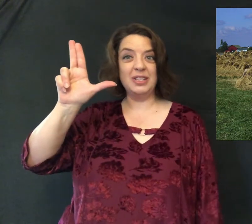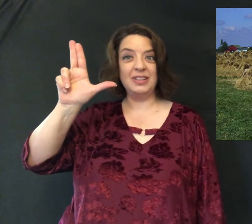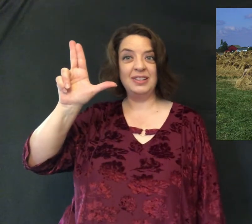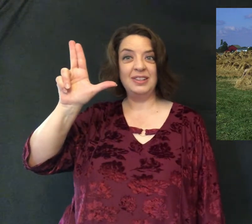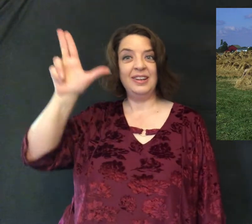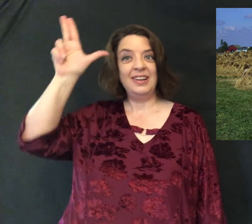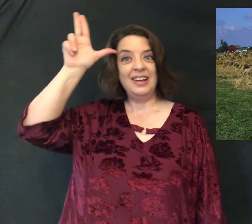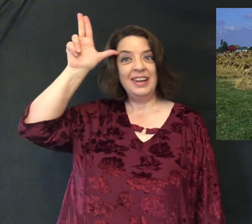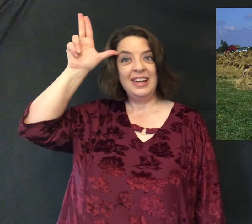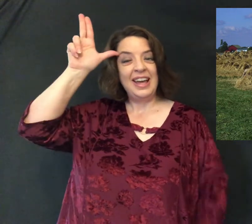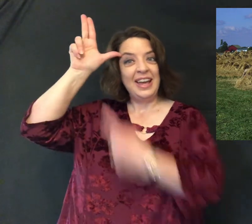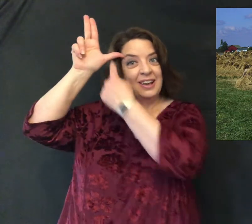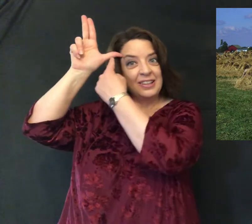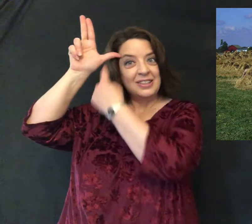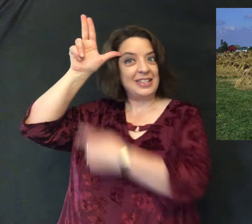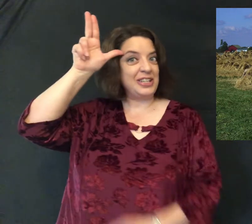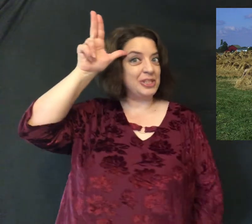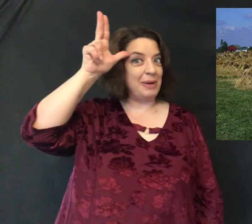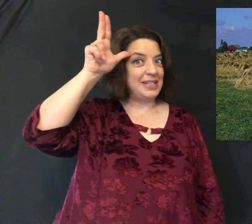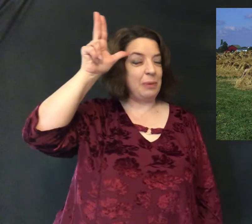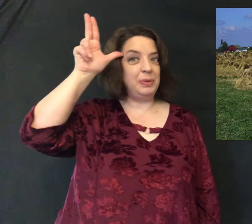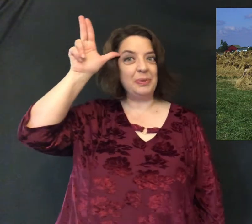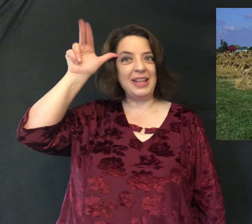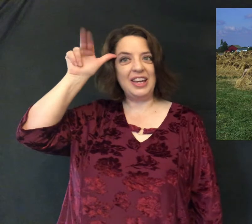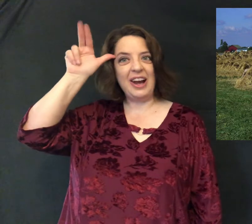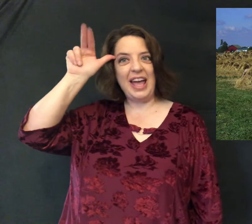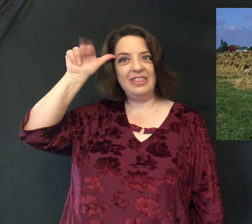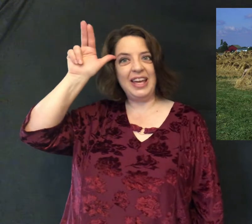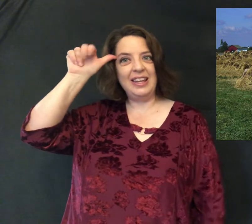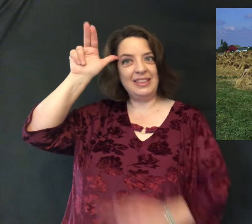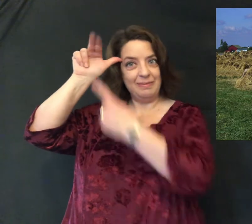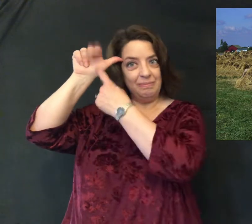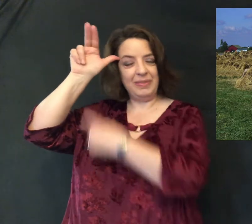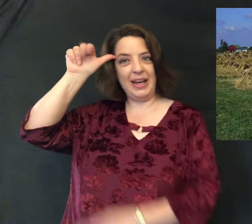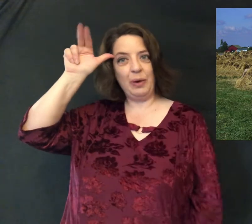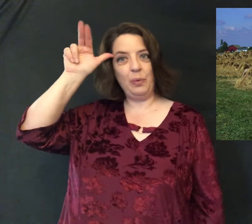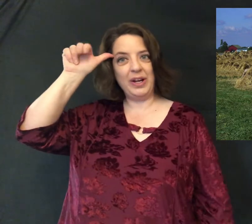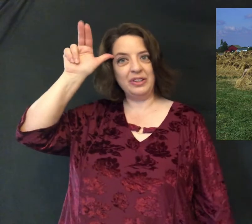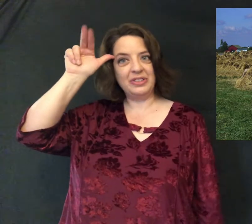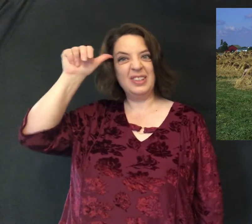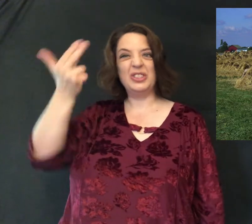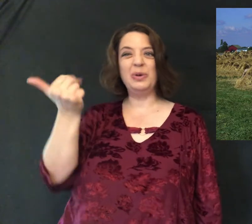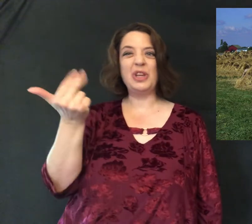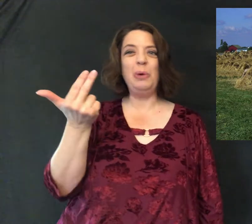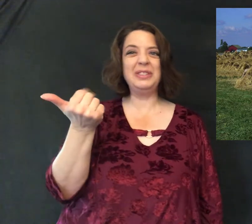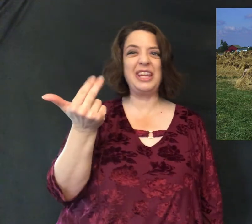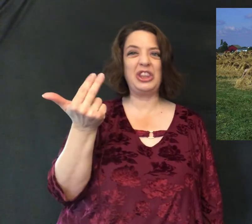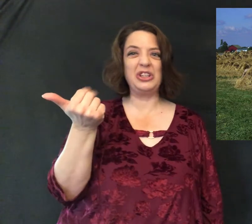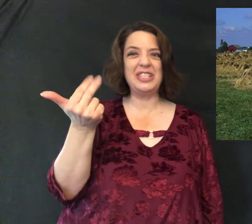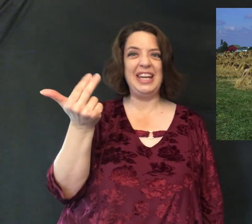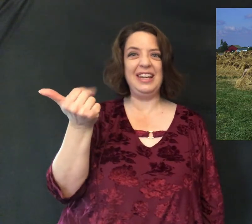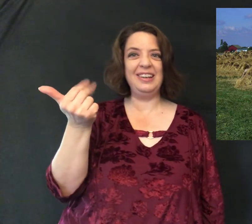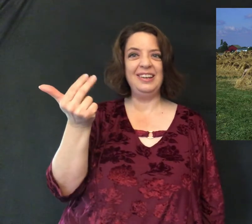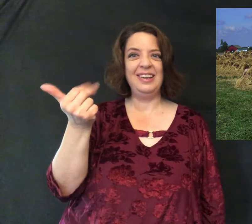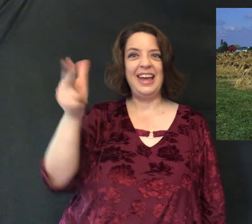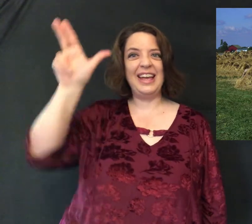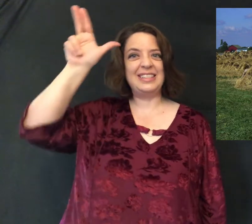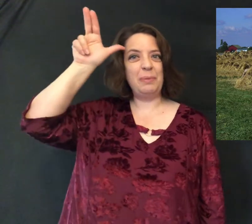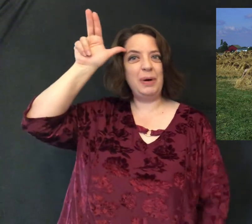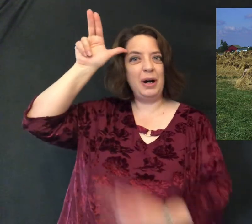touches my temple right there and then it wiggles so it's almost like 13 except palm